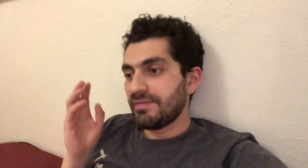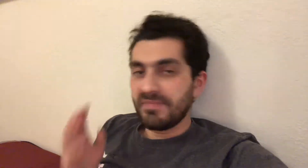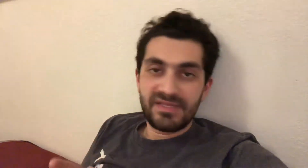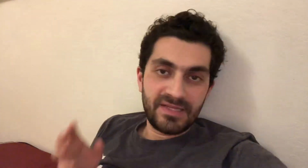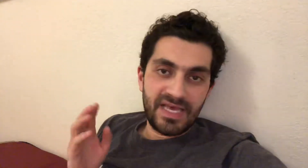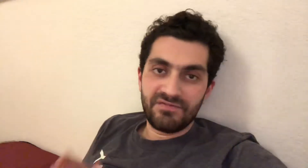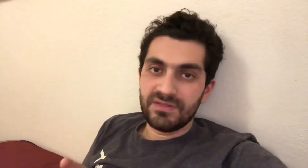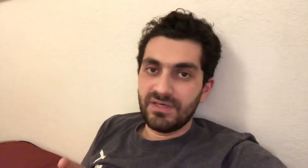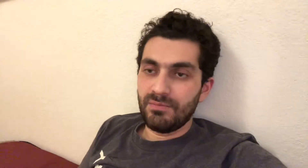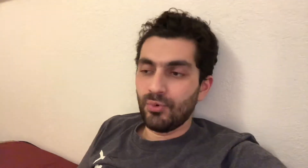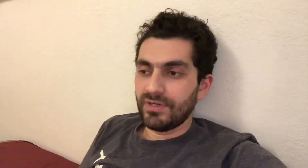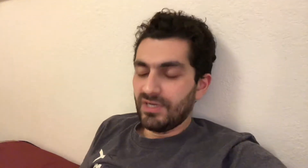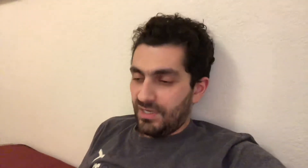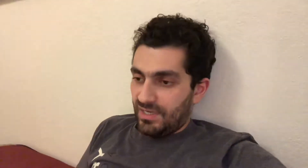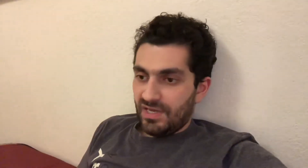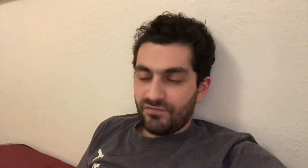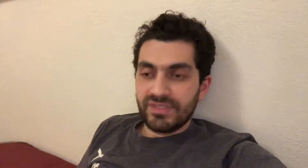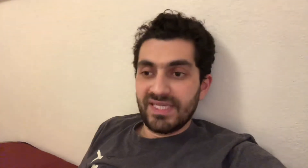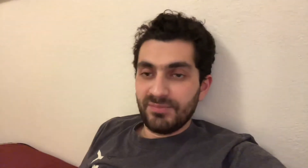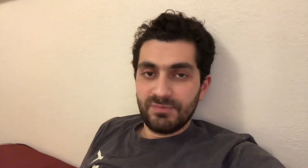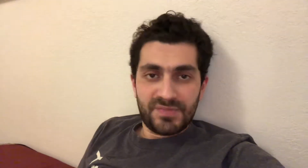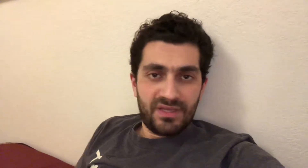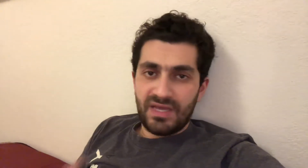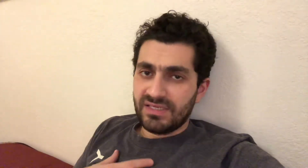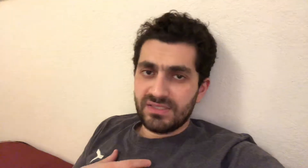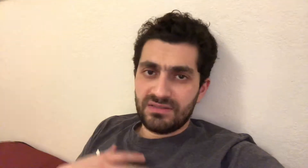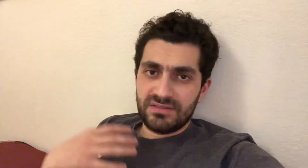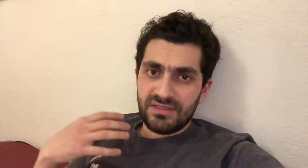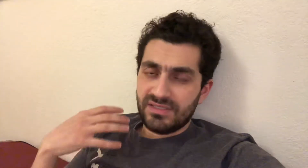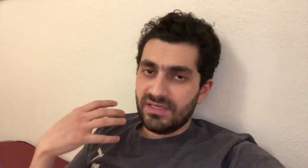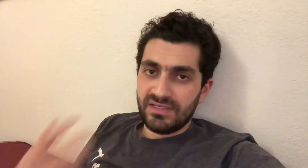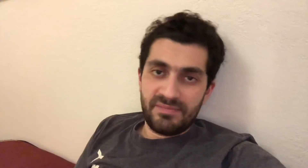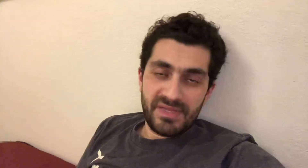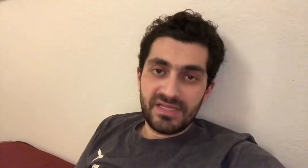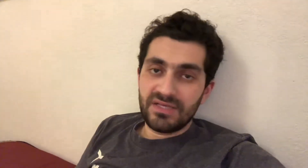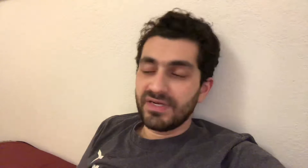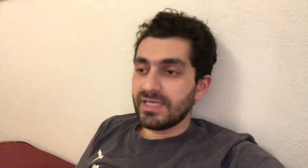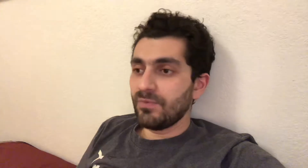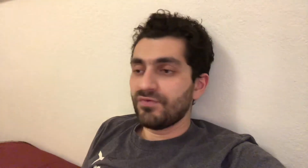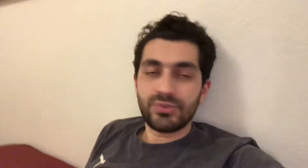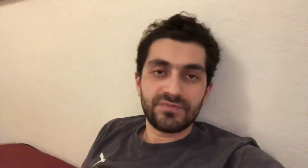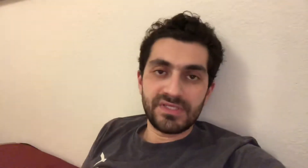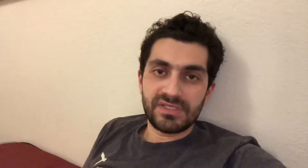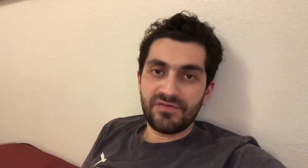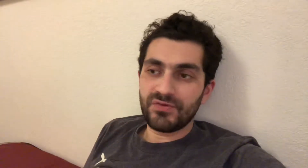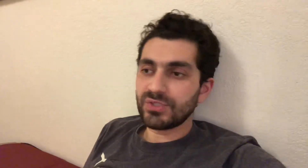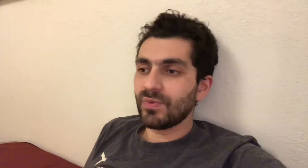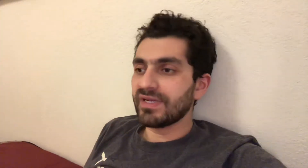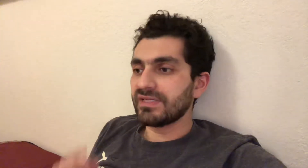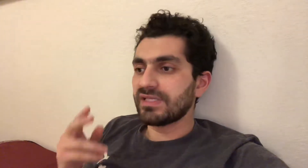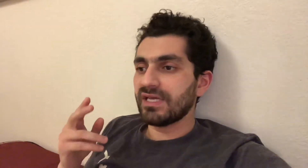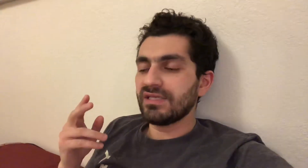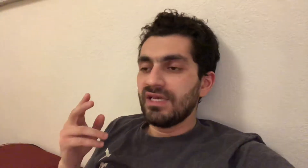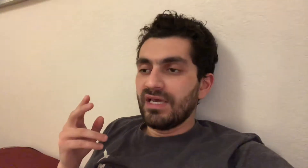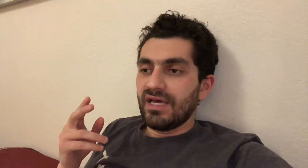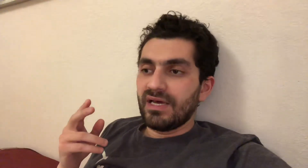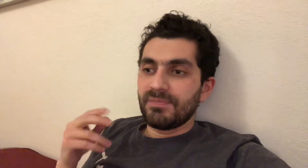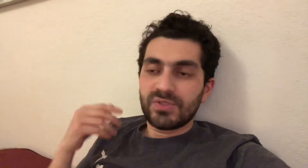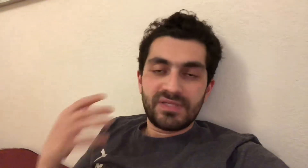immediately after they are born. For example, I started immediately right now for two reasons. The first one is that so that